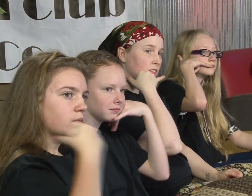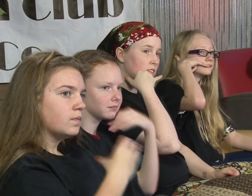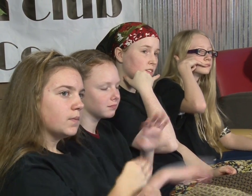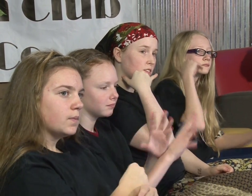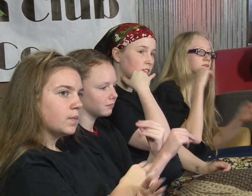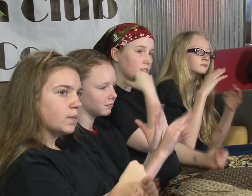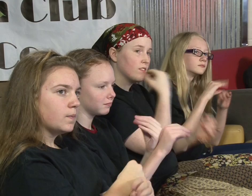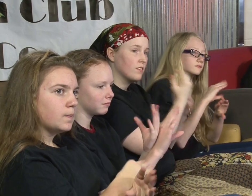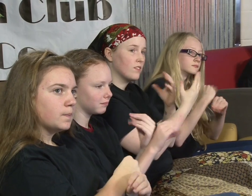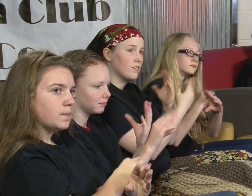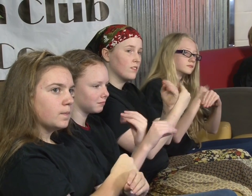Videophone.